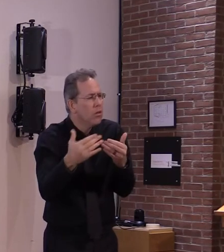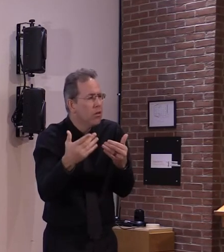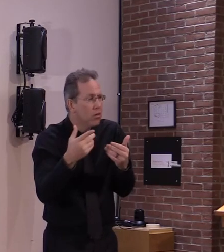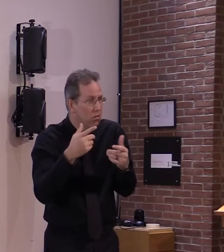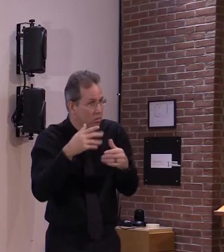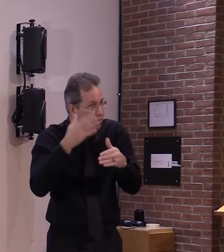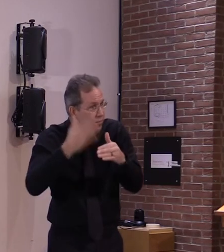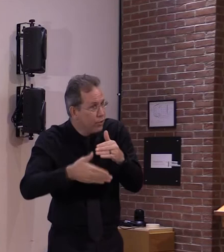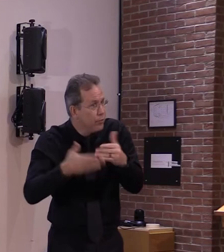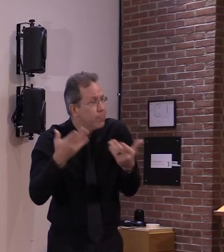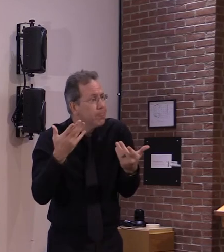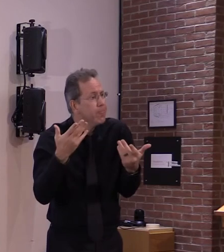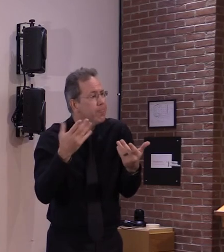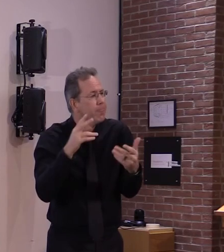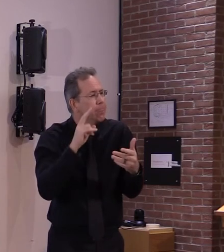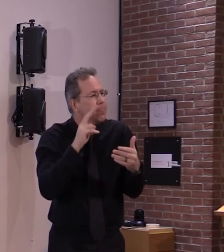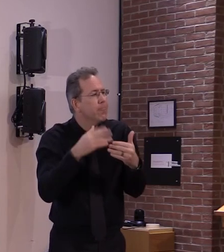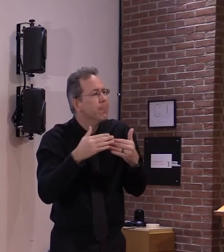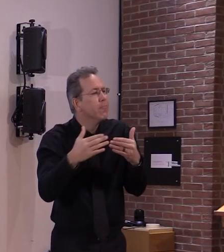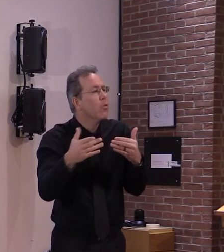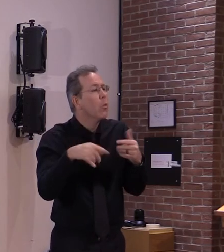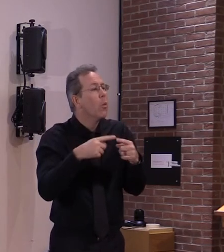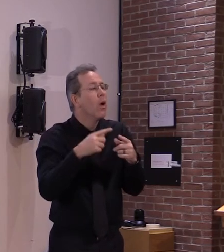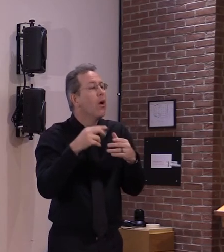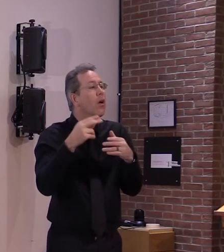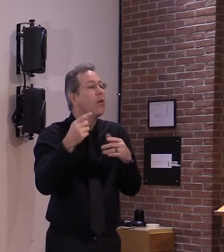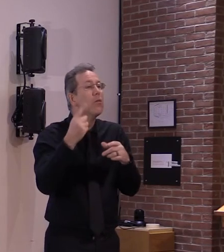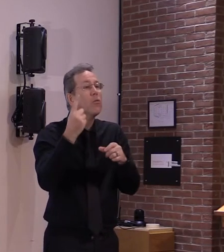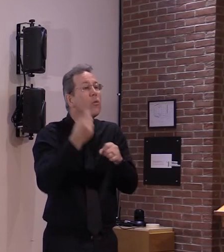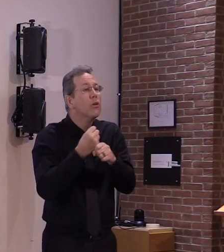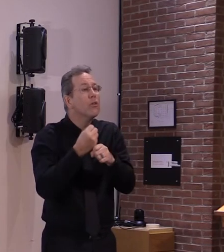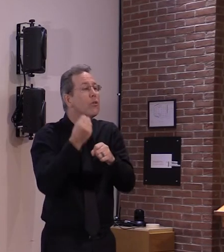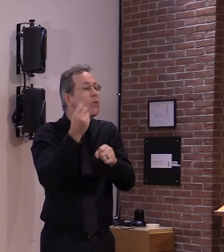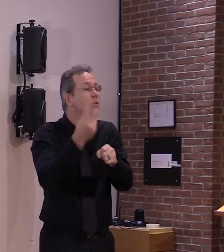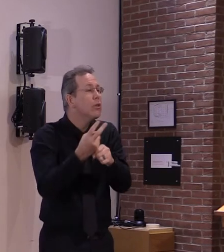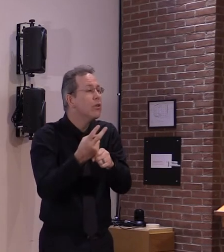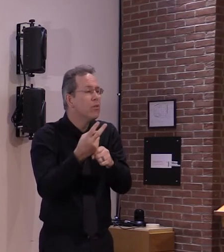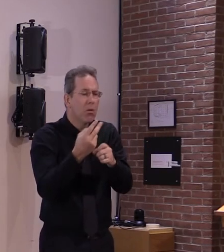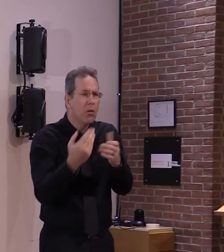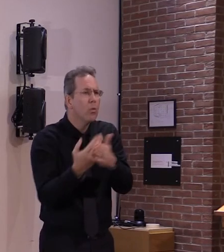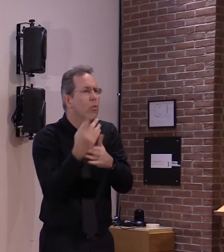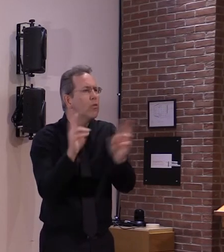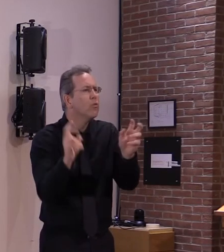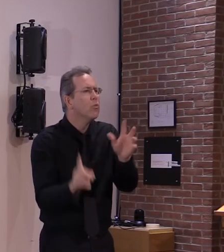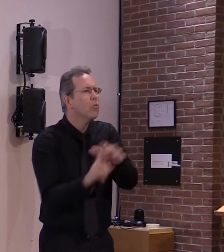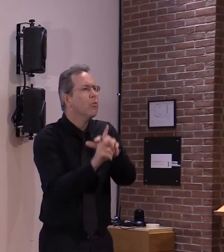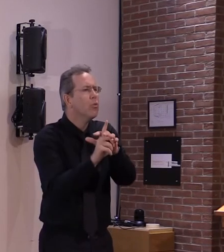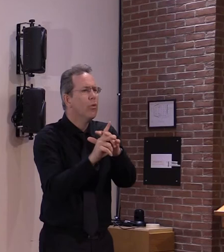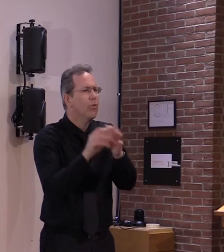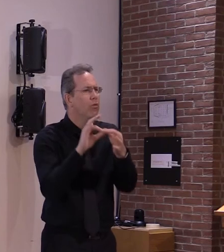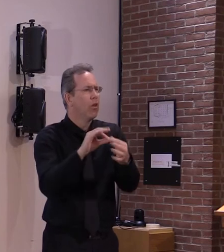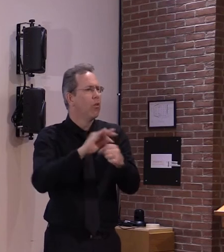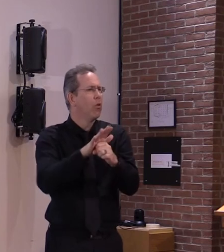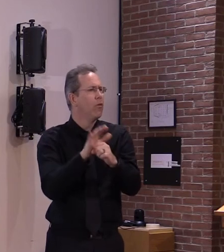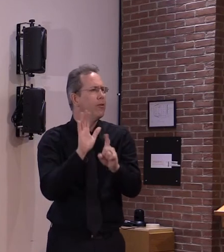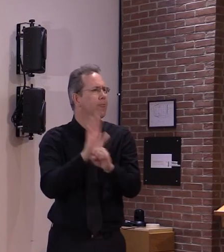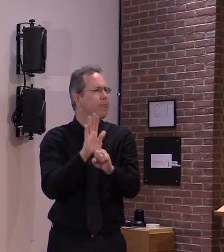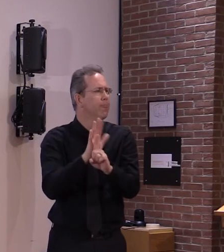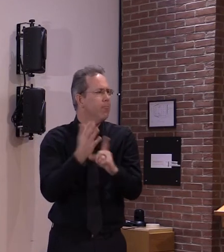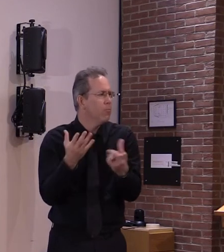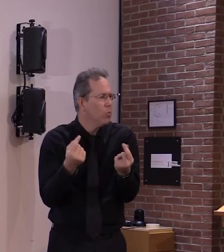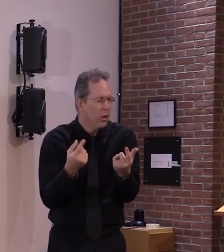pick up on anything that might not have shown up during the time course of the study so that usually means quite a few months